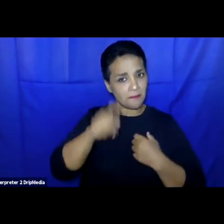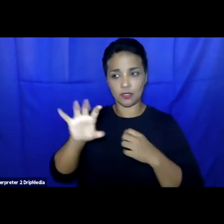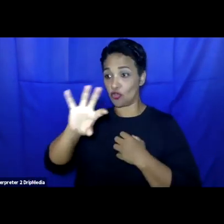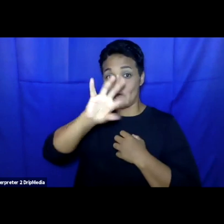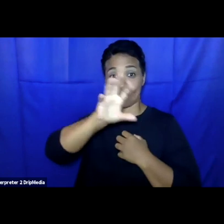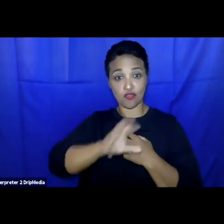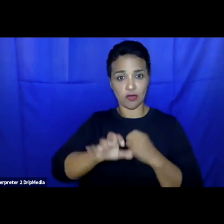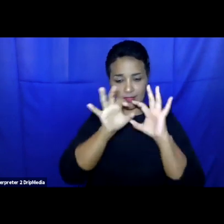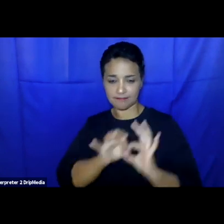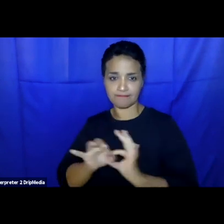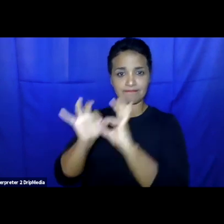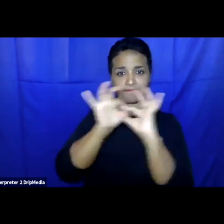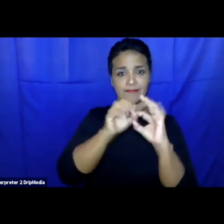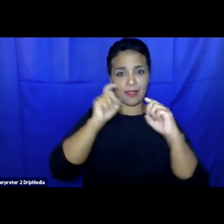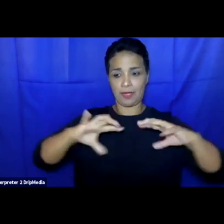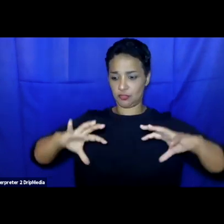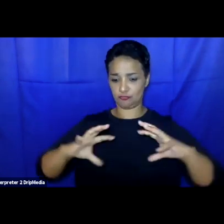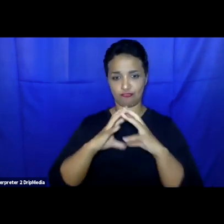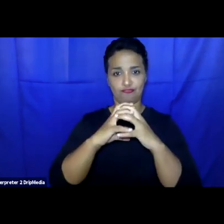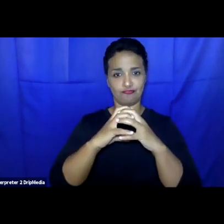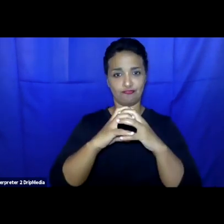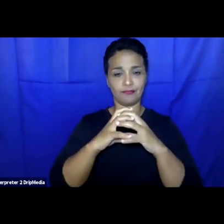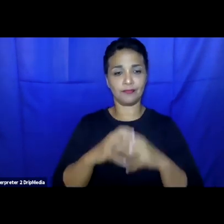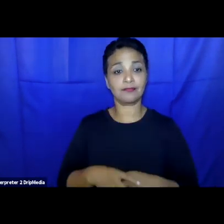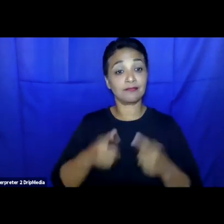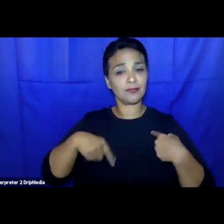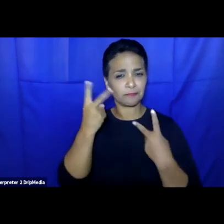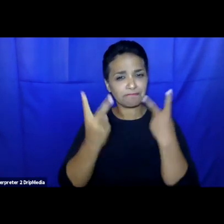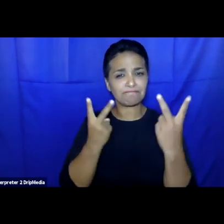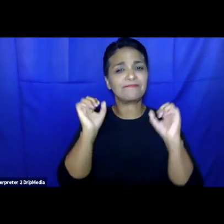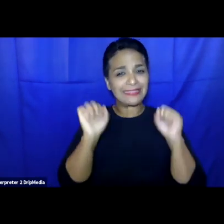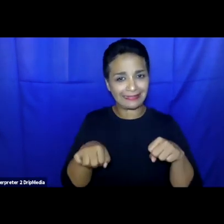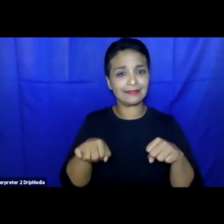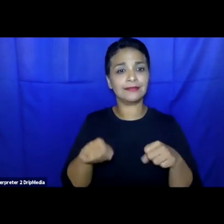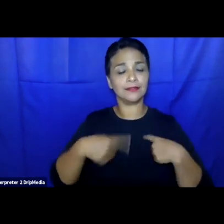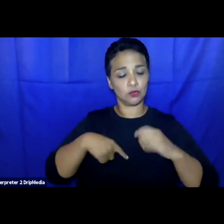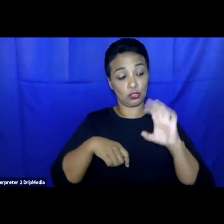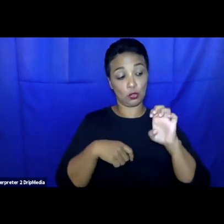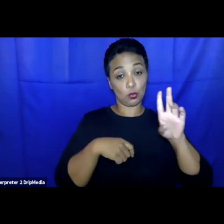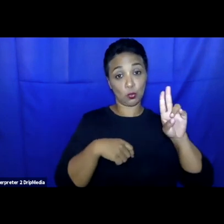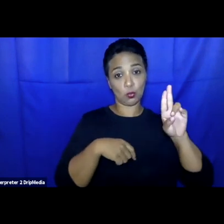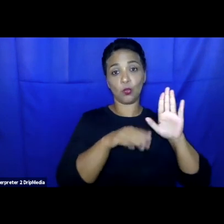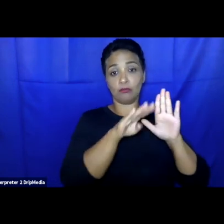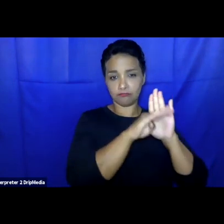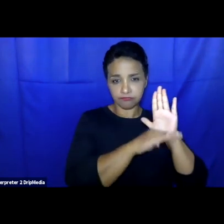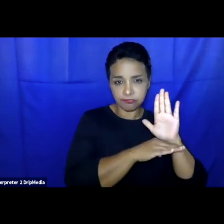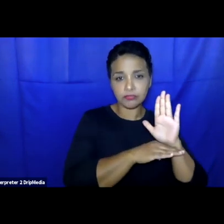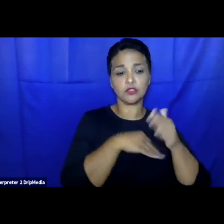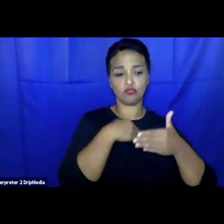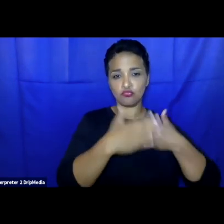the new pact. What we can see here is the continuation of previous EU policies and initiatives driven by containment that